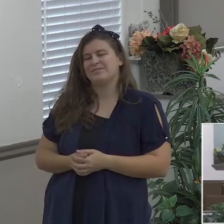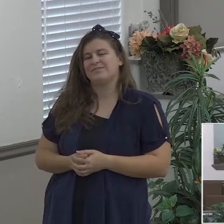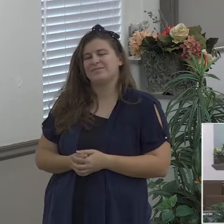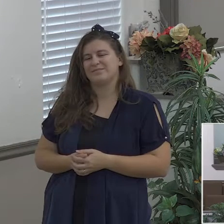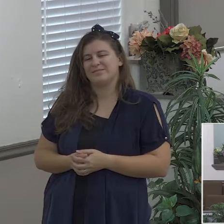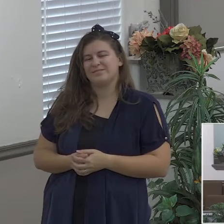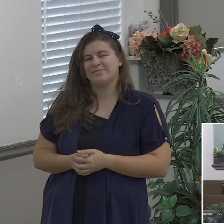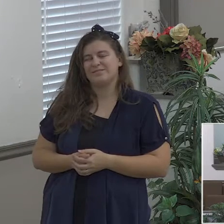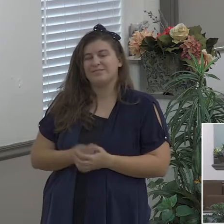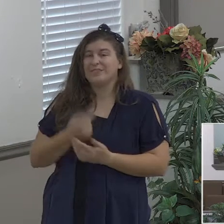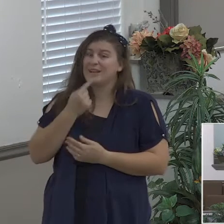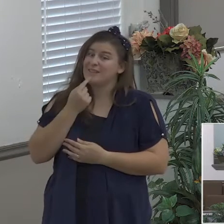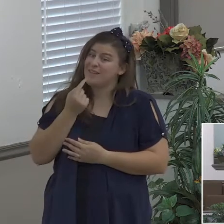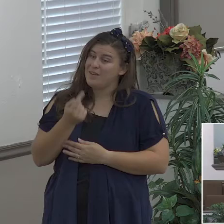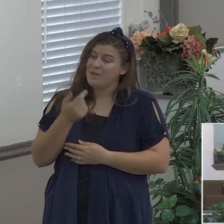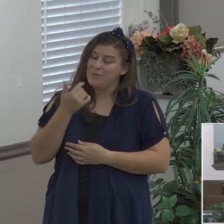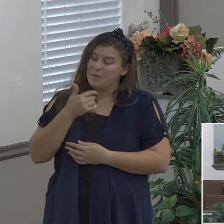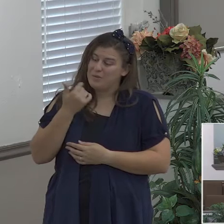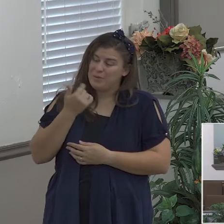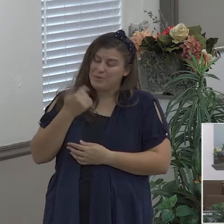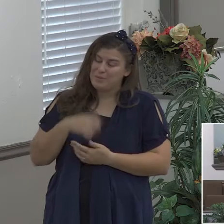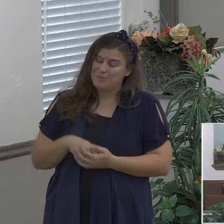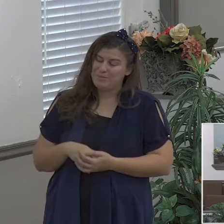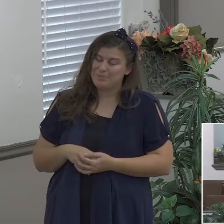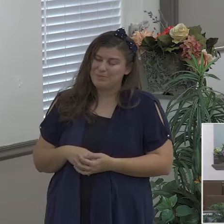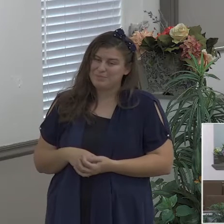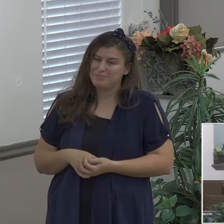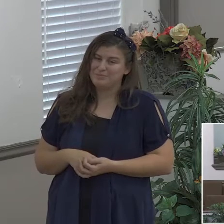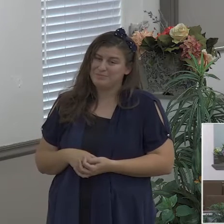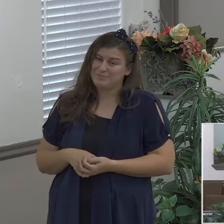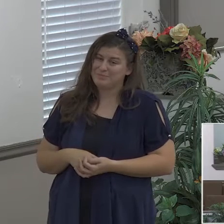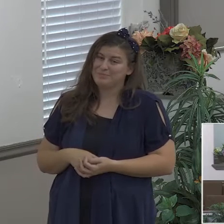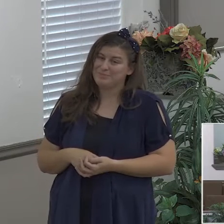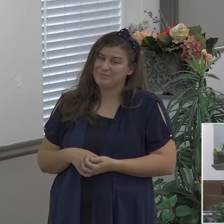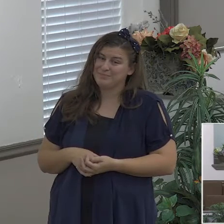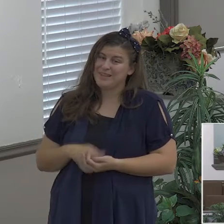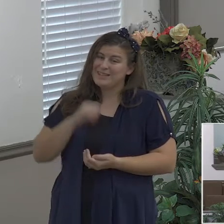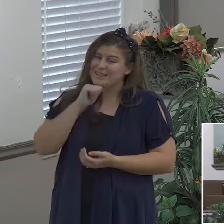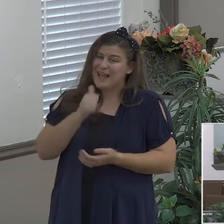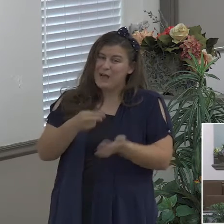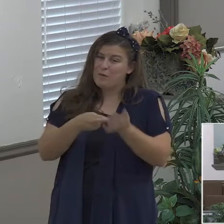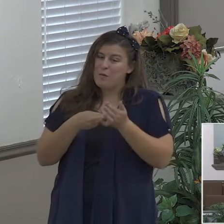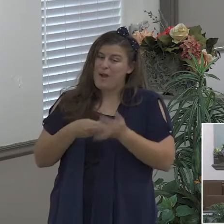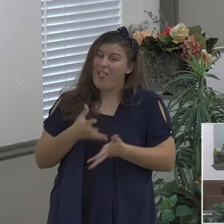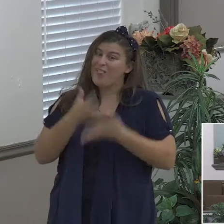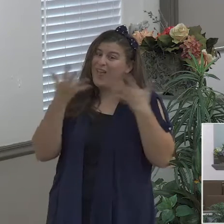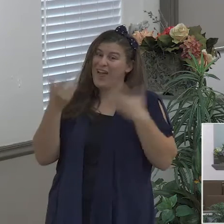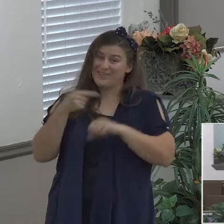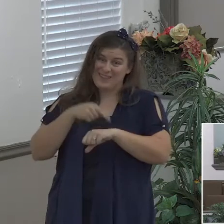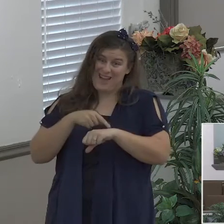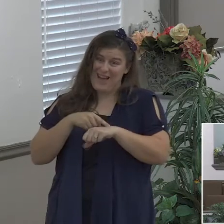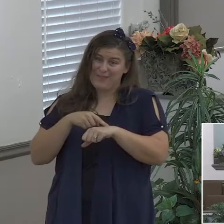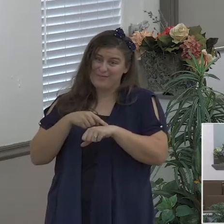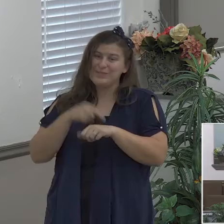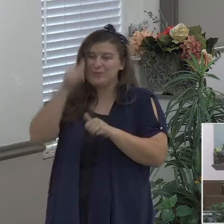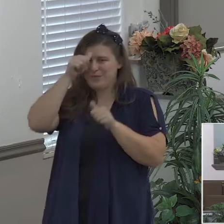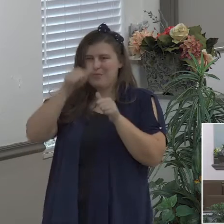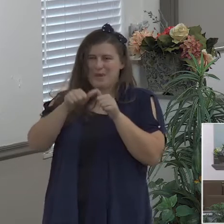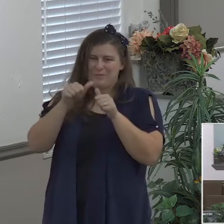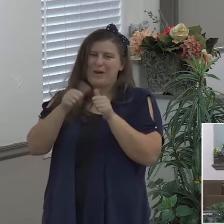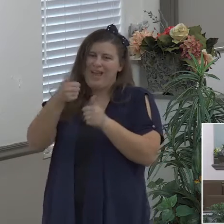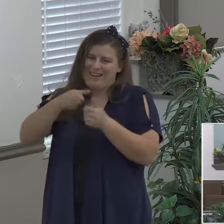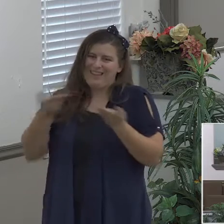it doesn't take a Christian very long if they will sit down and just kind of meditate on that thought for a moment